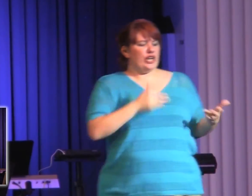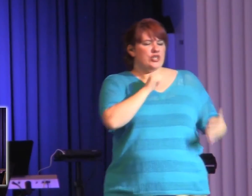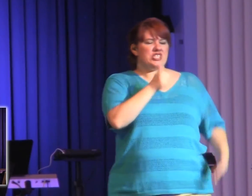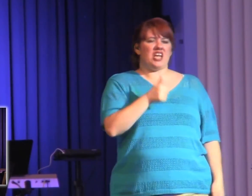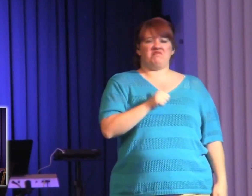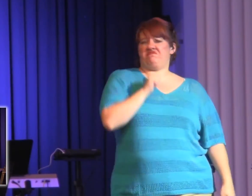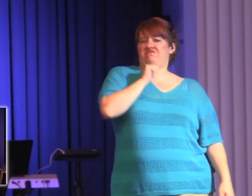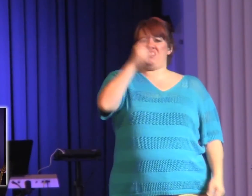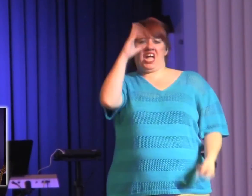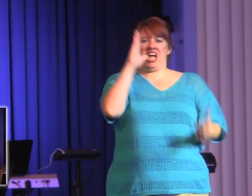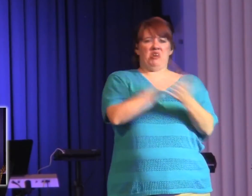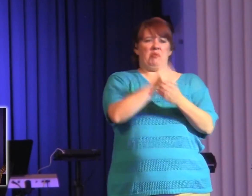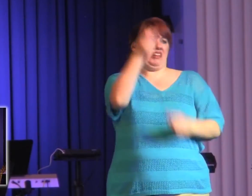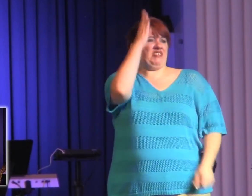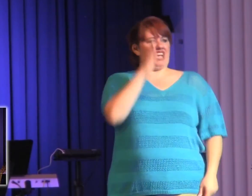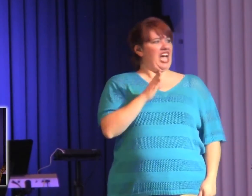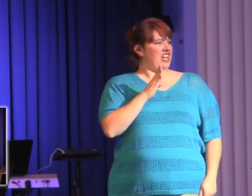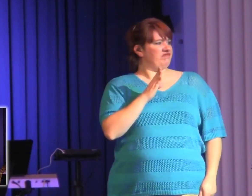Uh-oh.